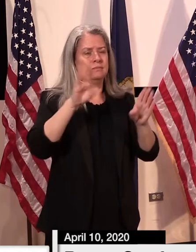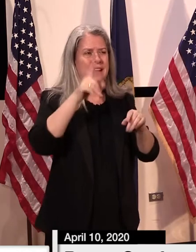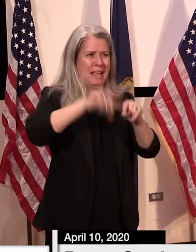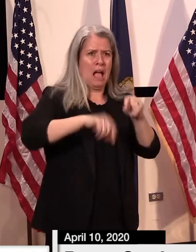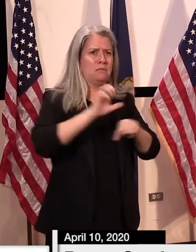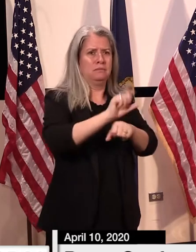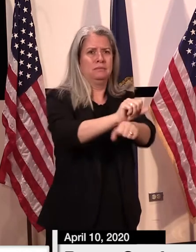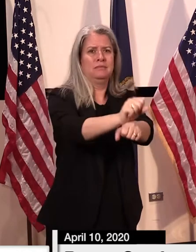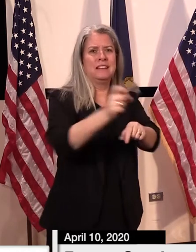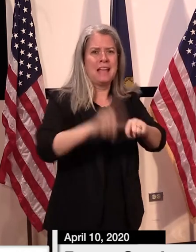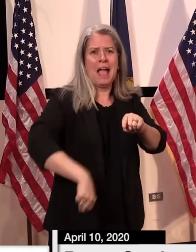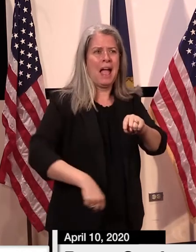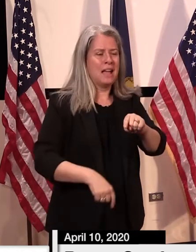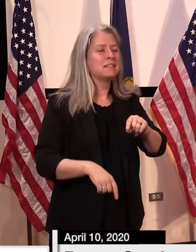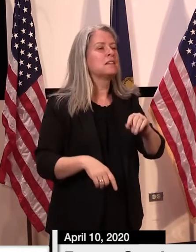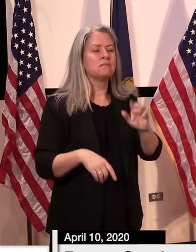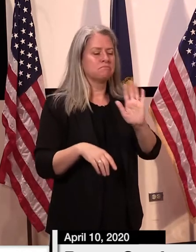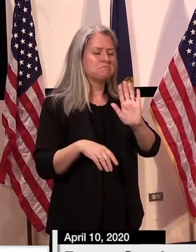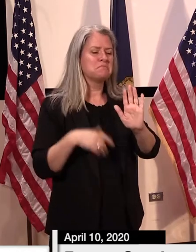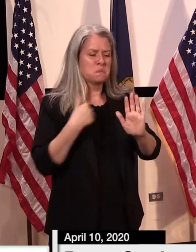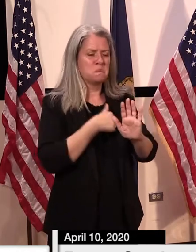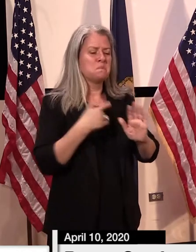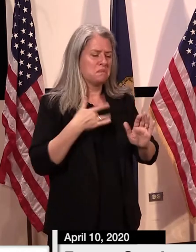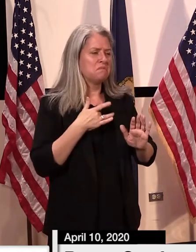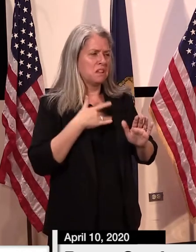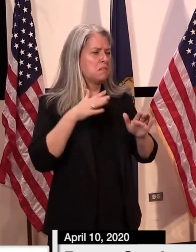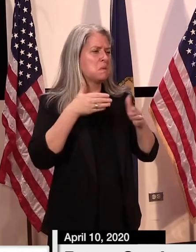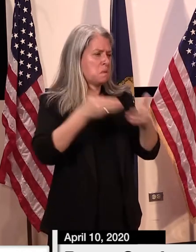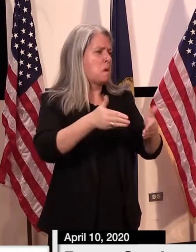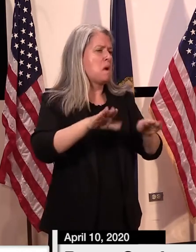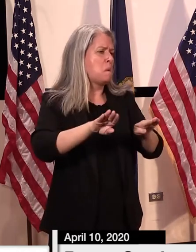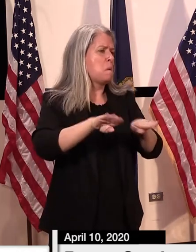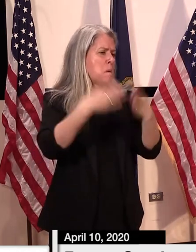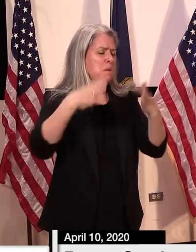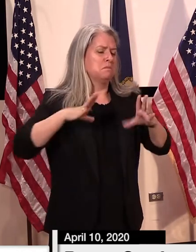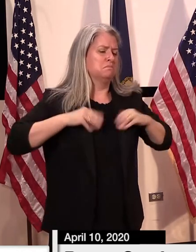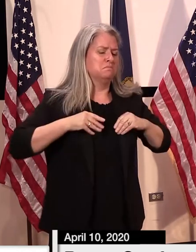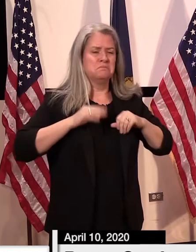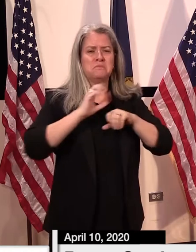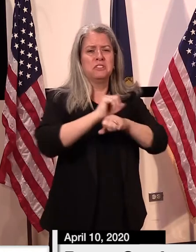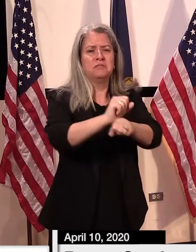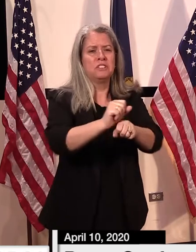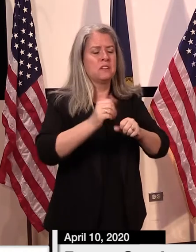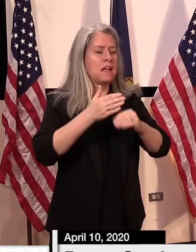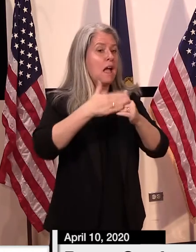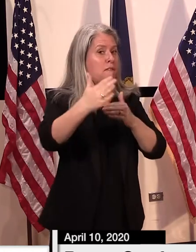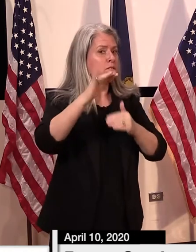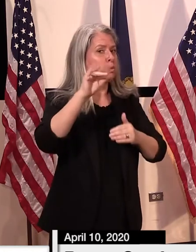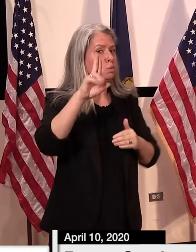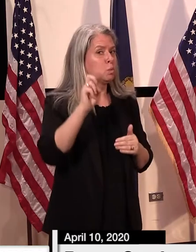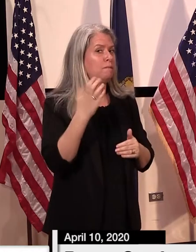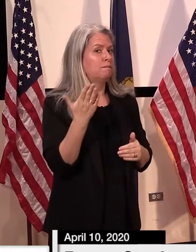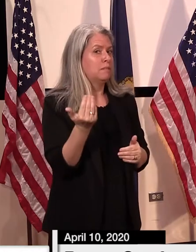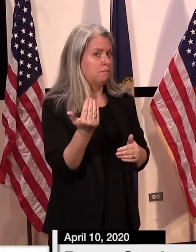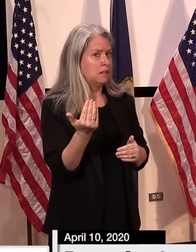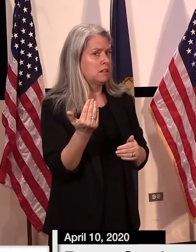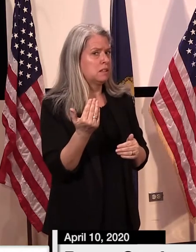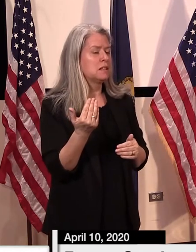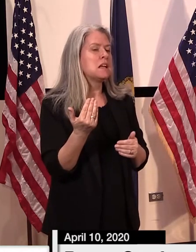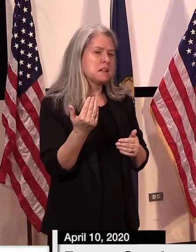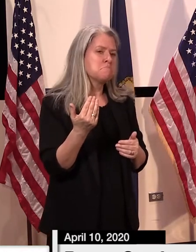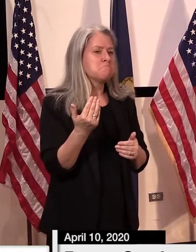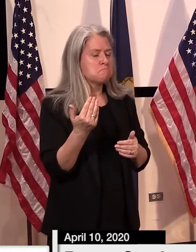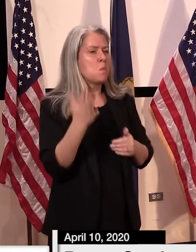but we are convinced that accepting reservations after the 15th would be